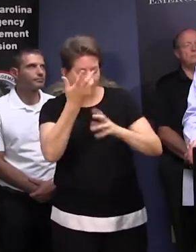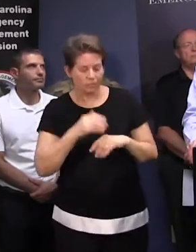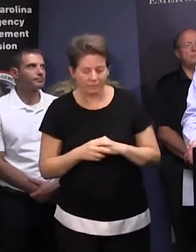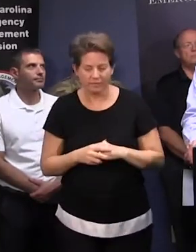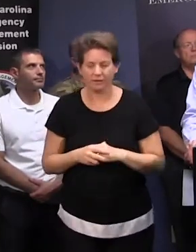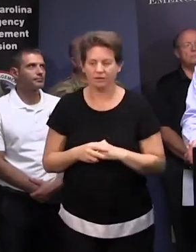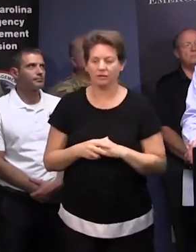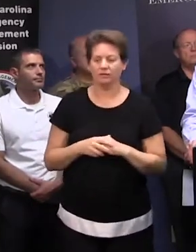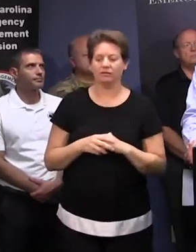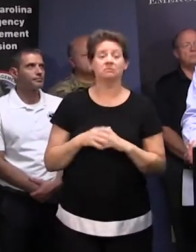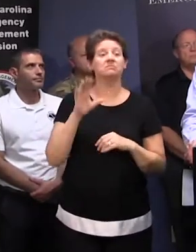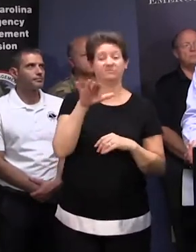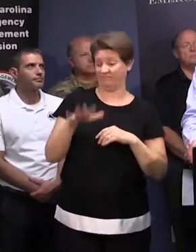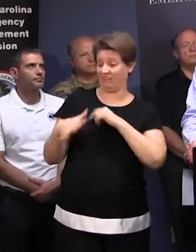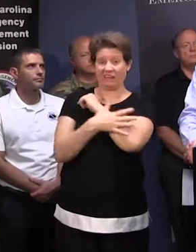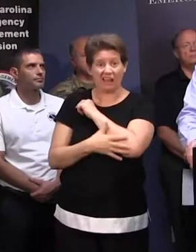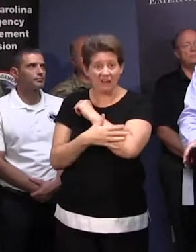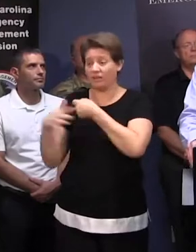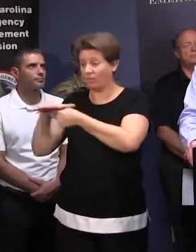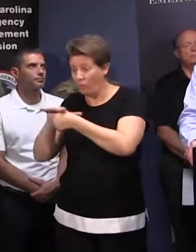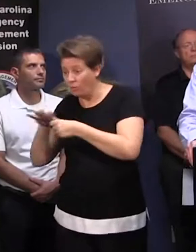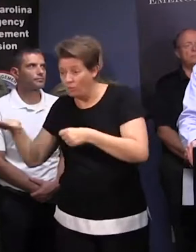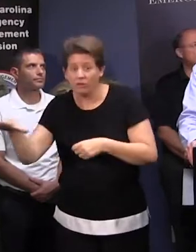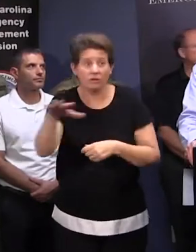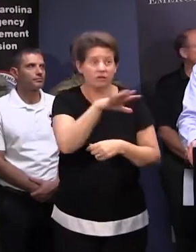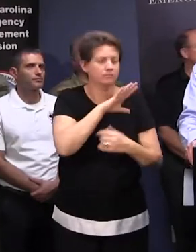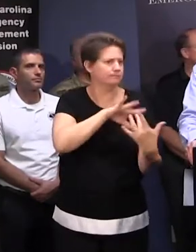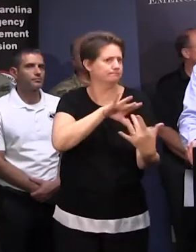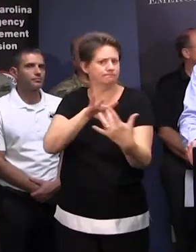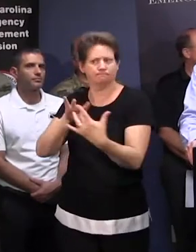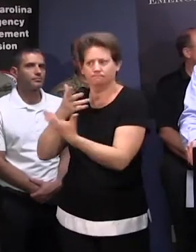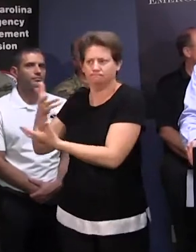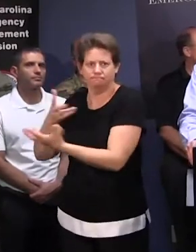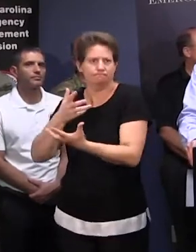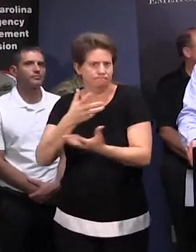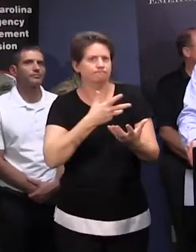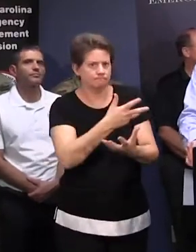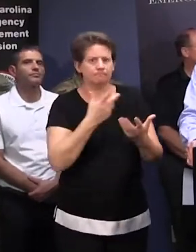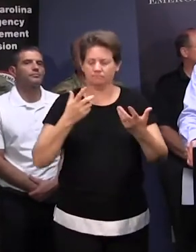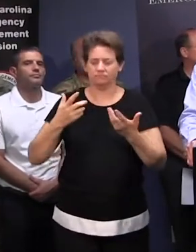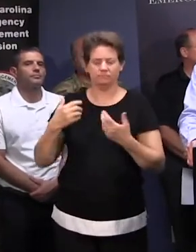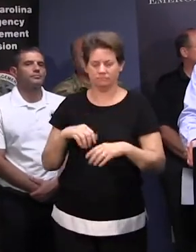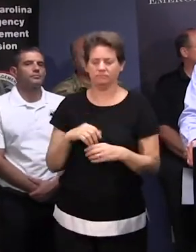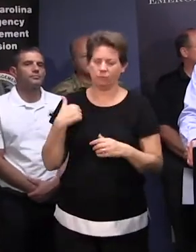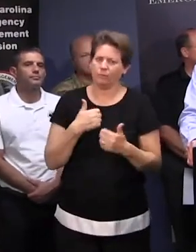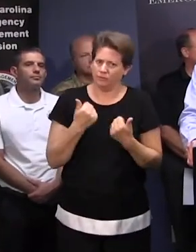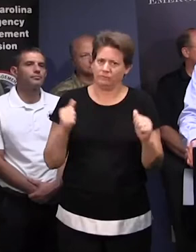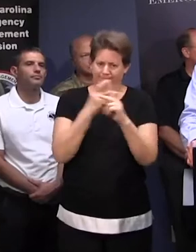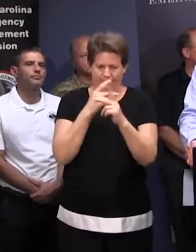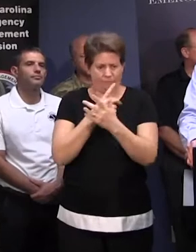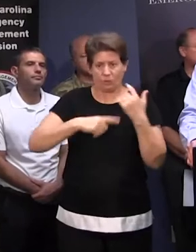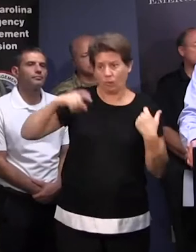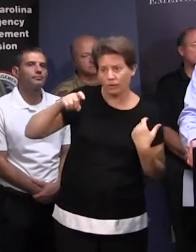communication with the county officials, all the local officials, and everybody involved in this effort to determine what we